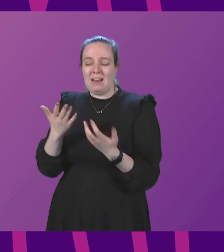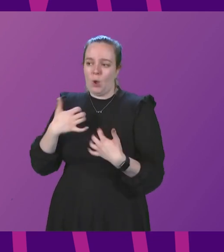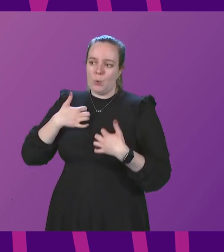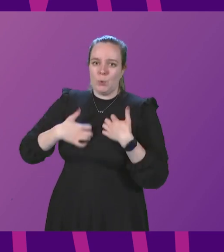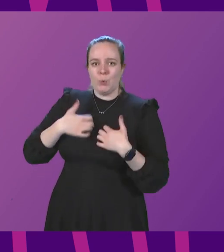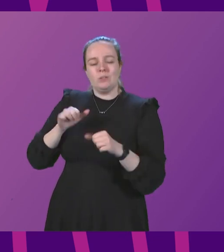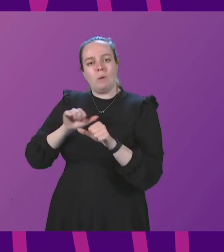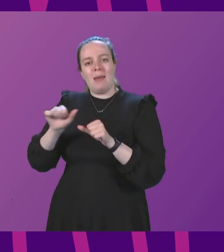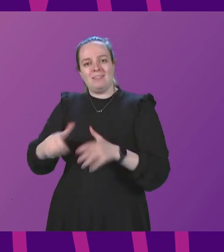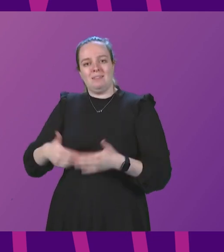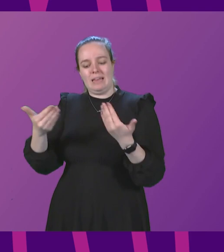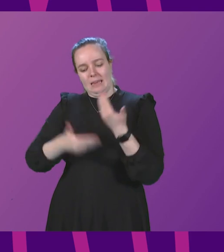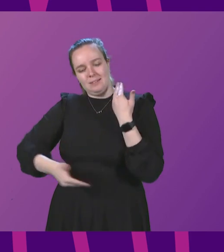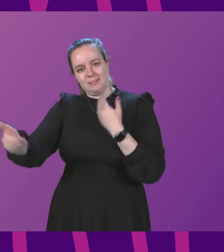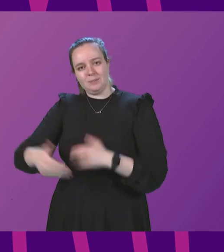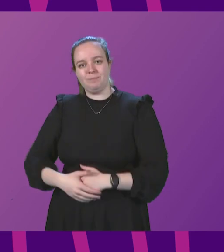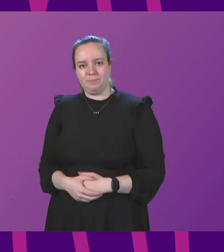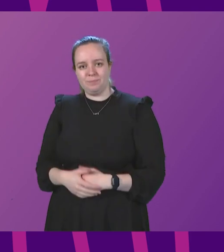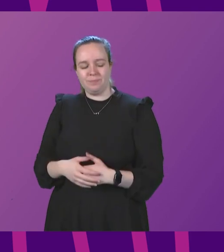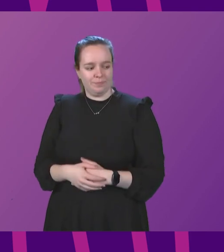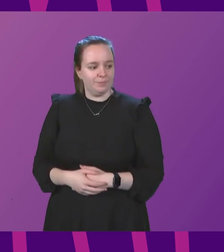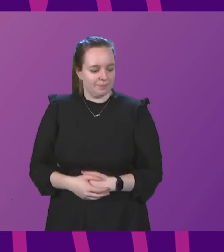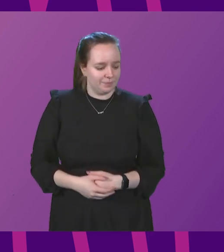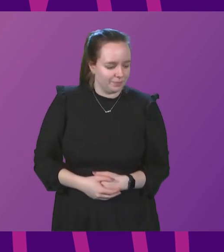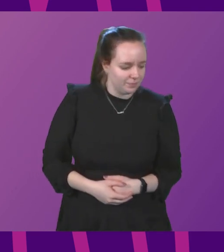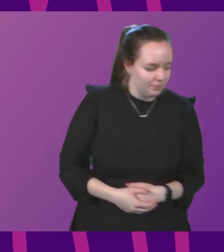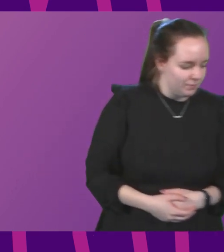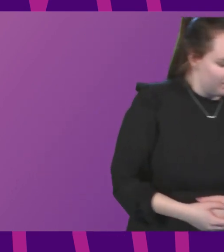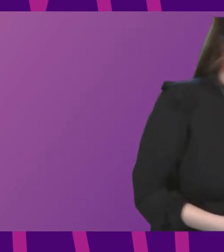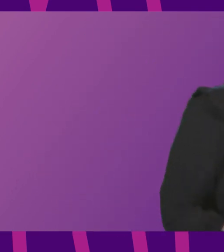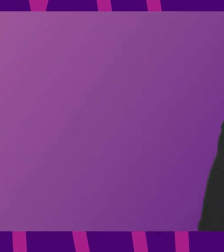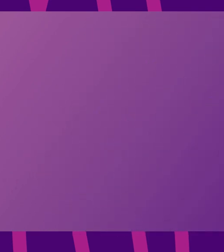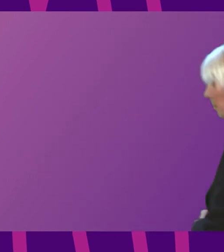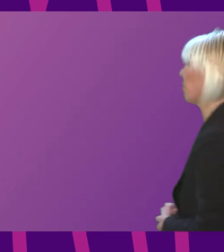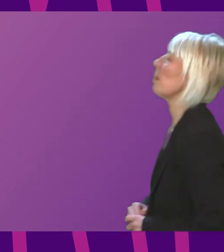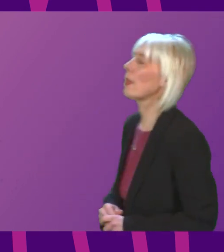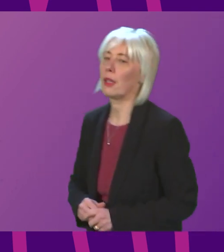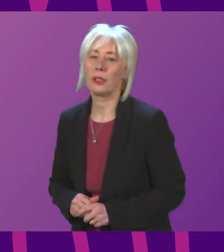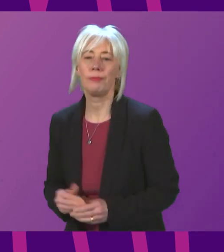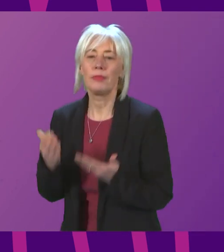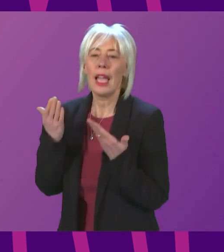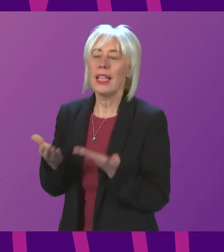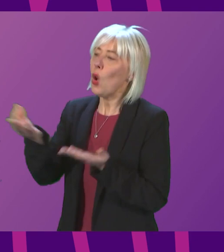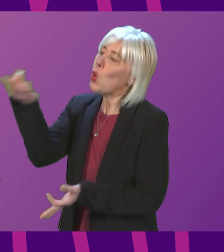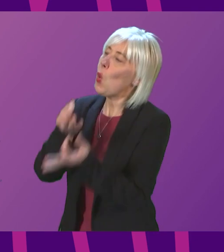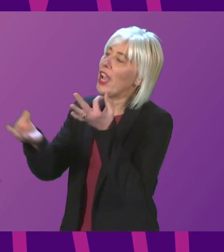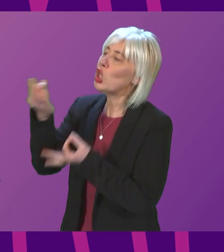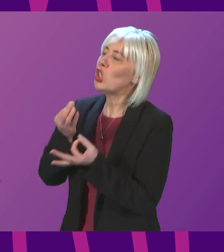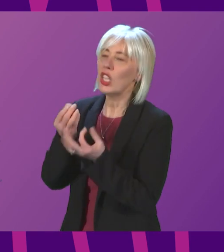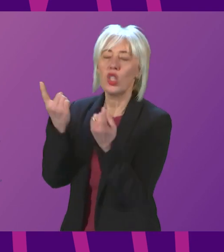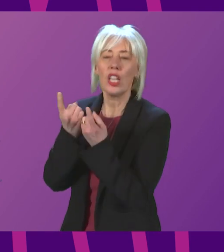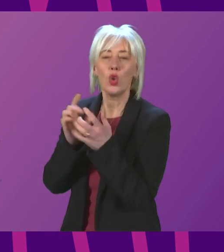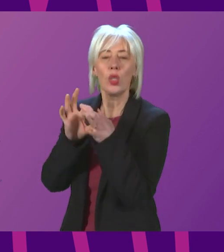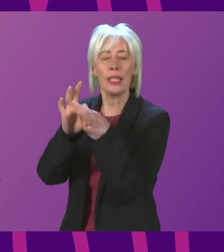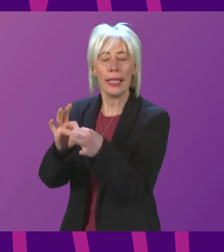to much brighter days ahead. Thank you. The First Minister will now take questions on the issues raised in her statement. I intend to allow around